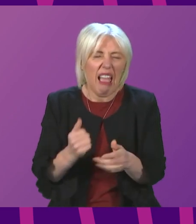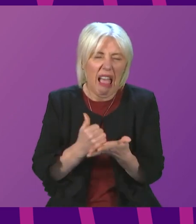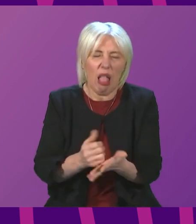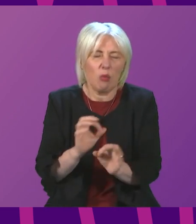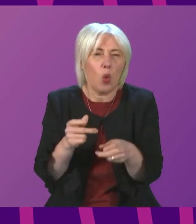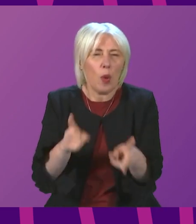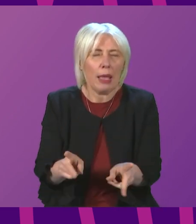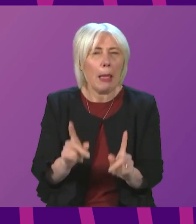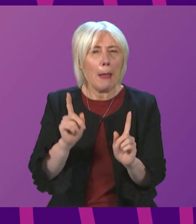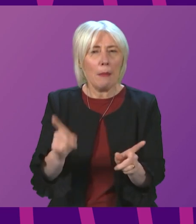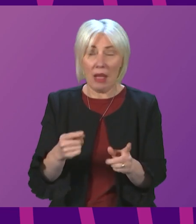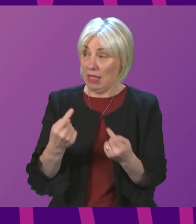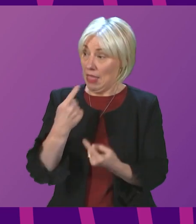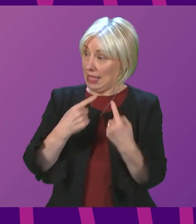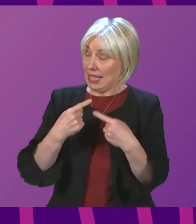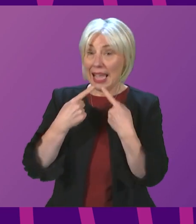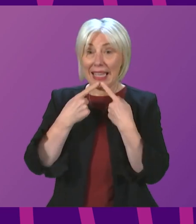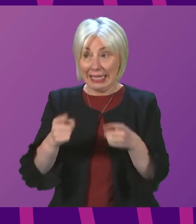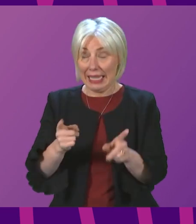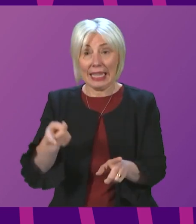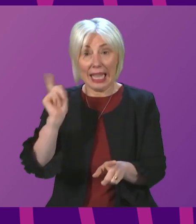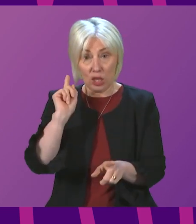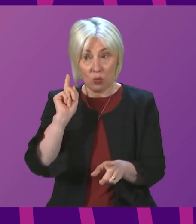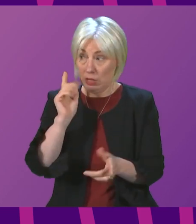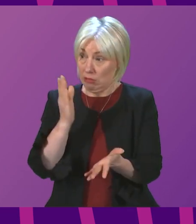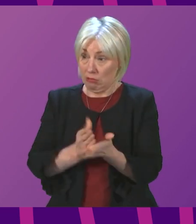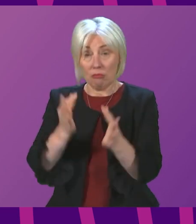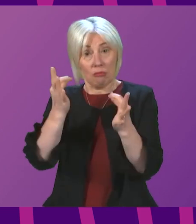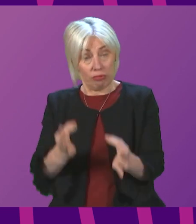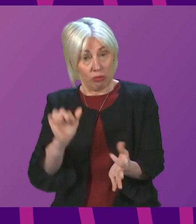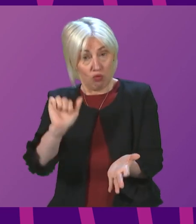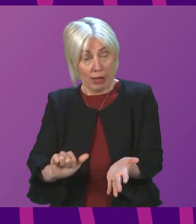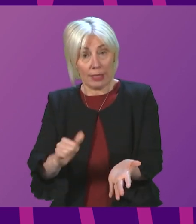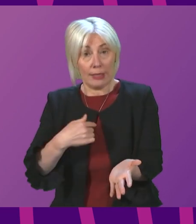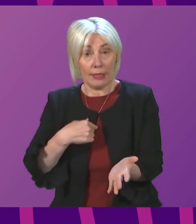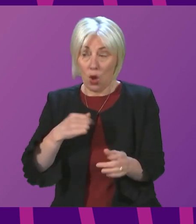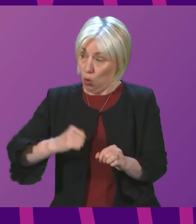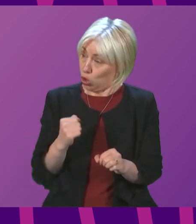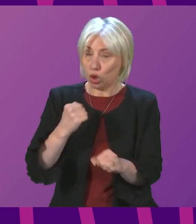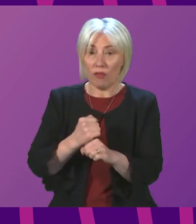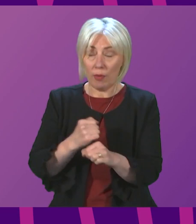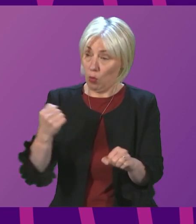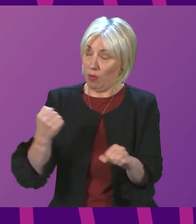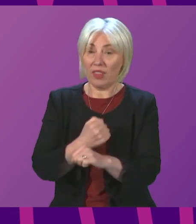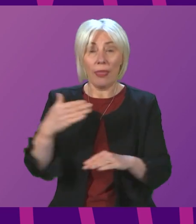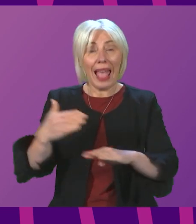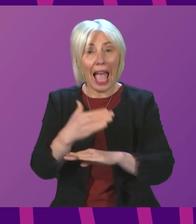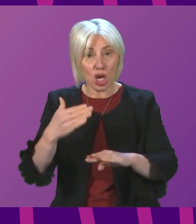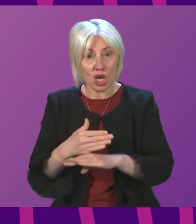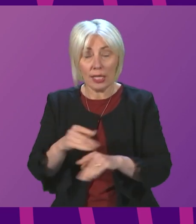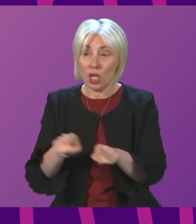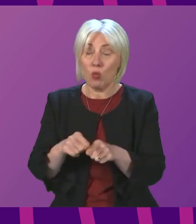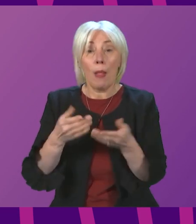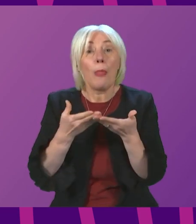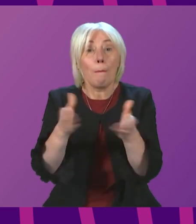that the data I cited in response to these claims last week was accurate, that the actions the government has taken, more importantly the action that the